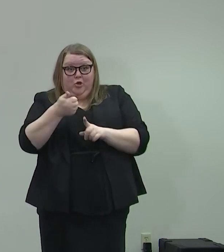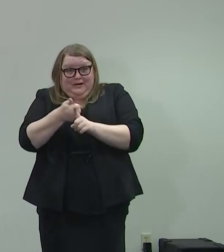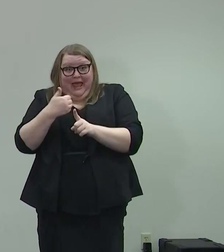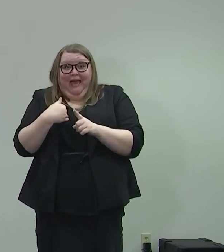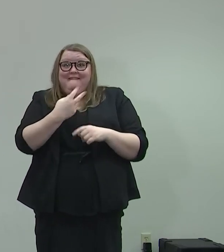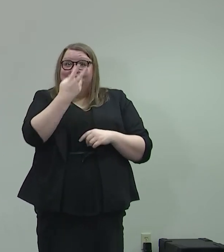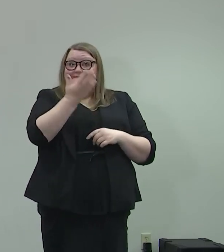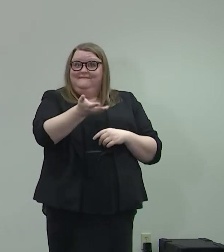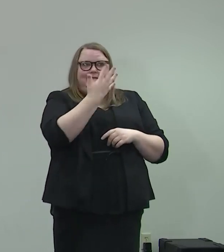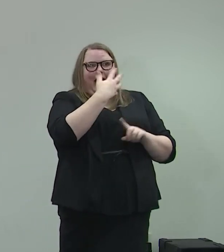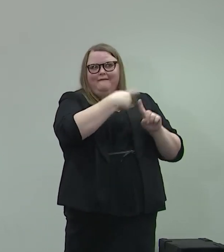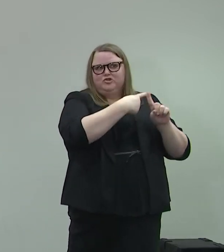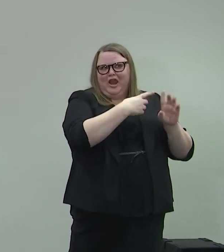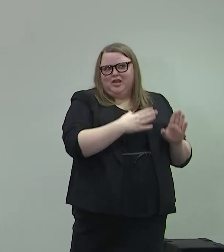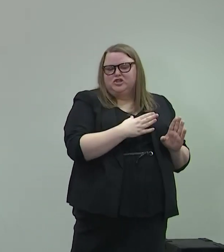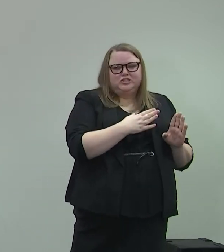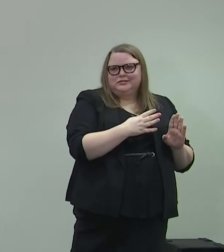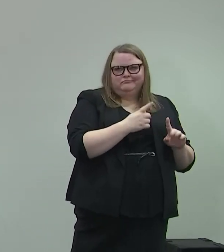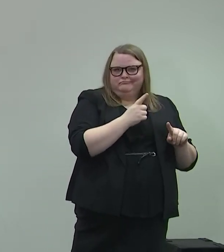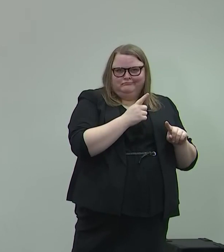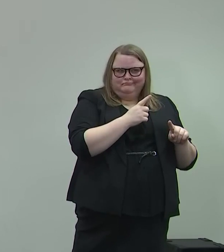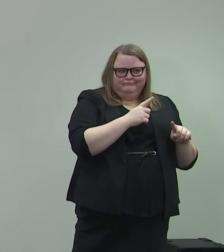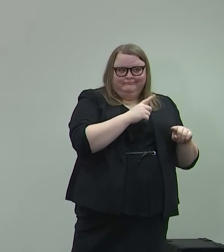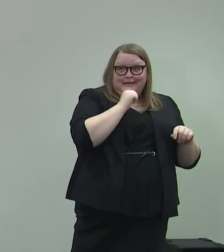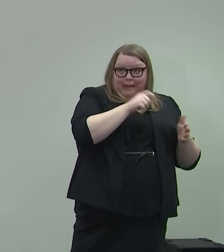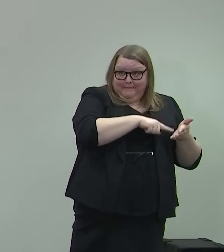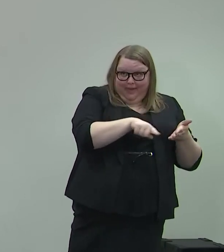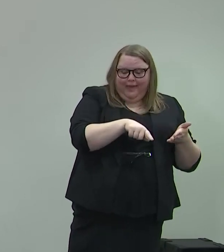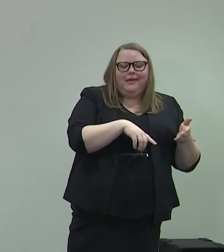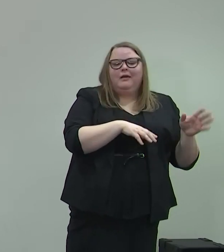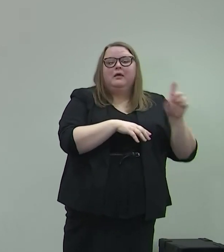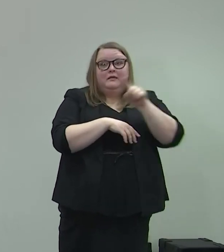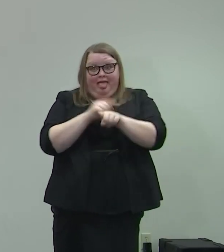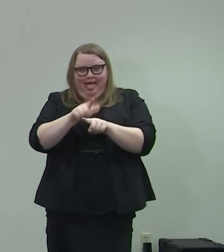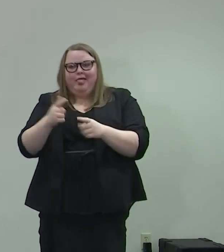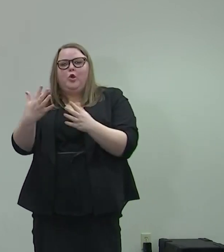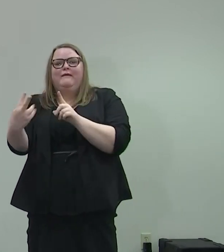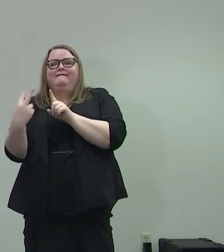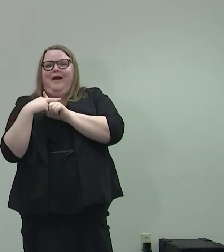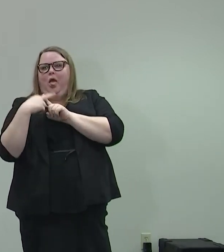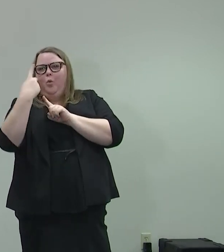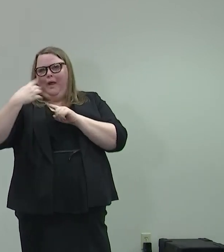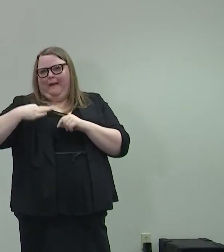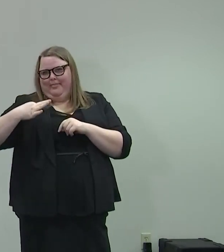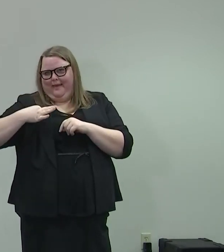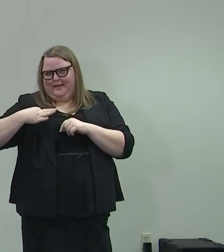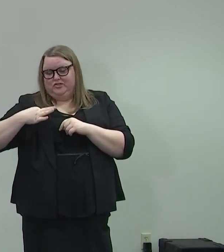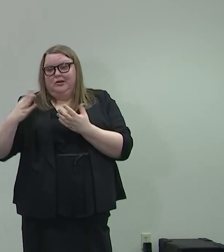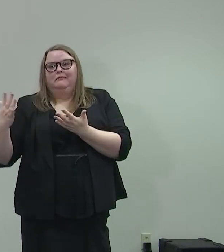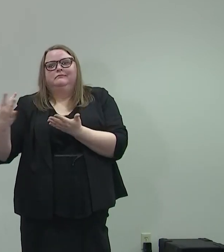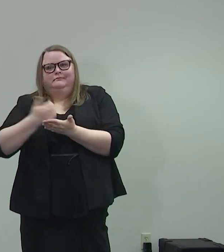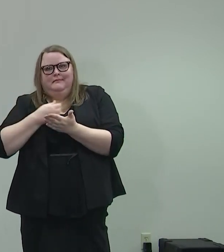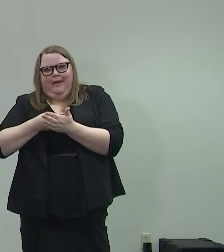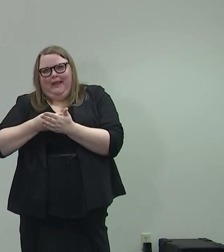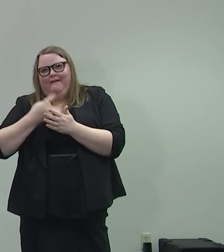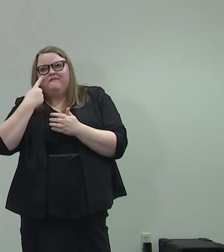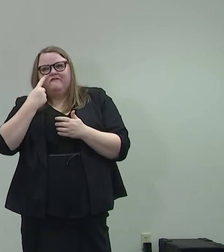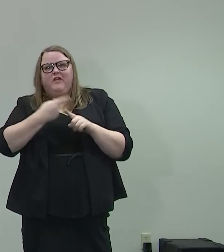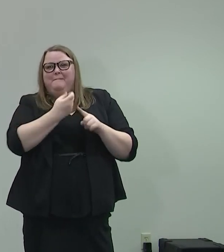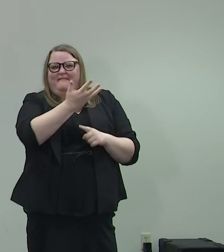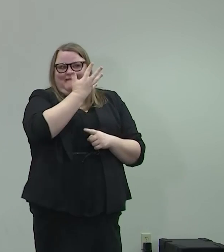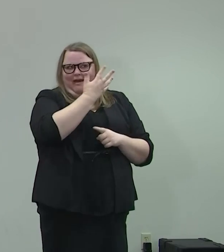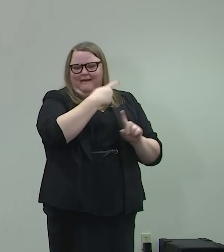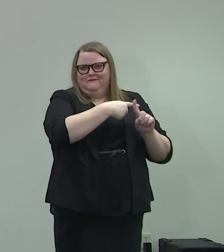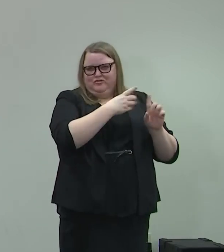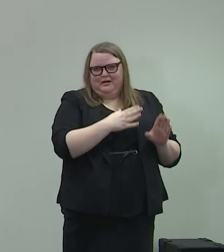that they could come and maybe file one application to get remuneration for those five tenants and make their payments. We do understand that